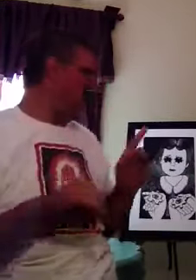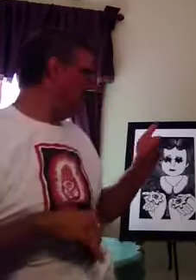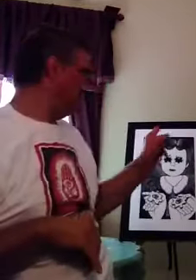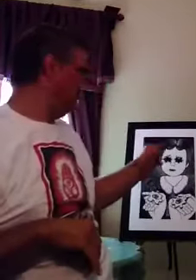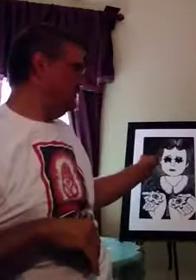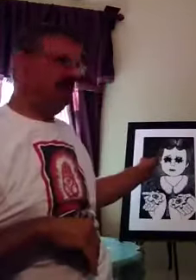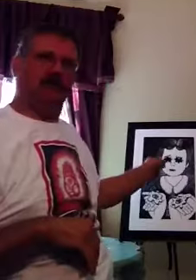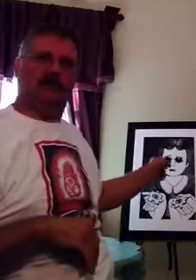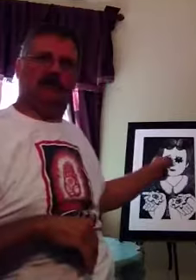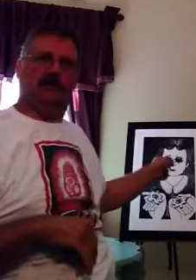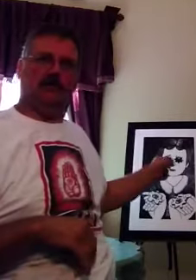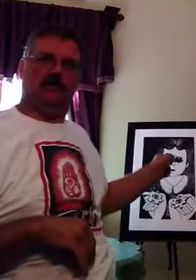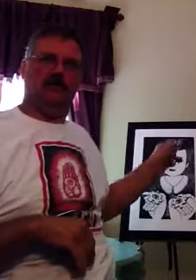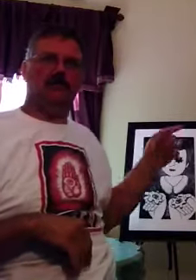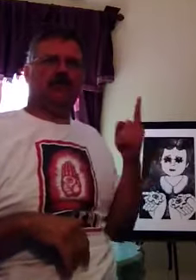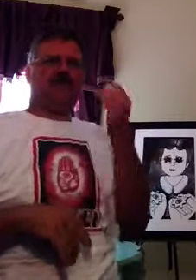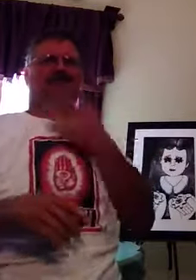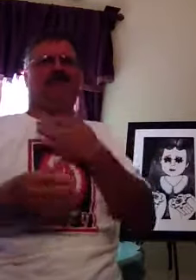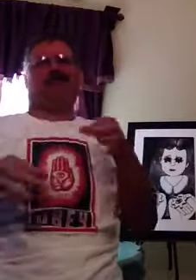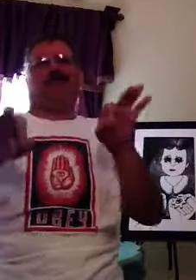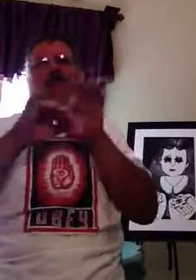I don't know.